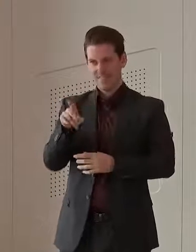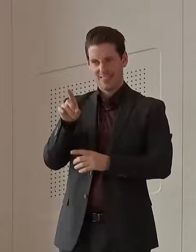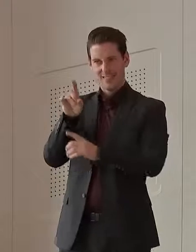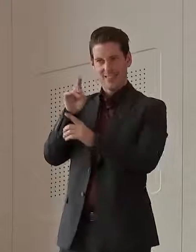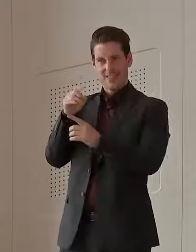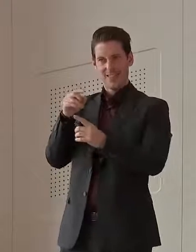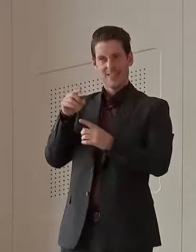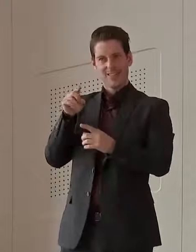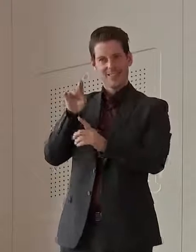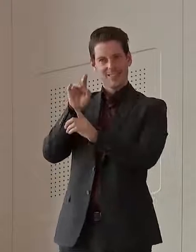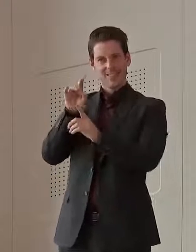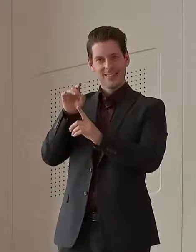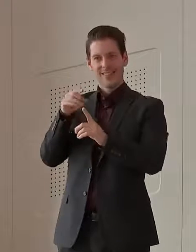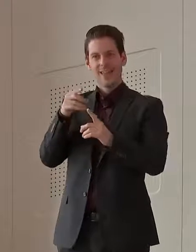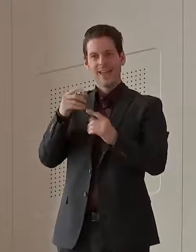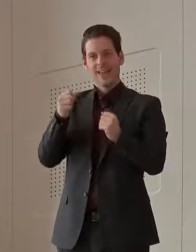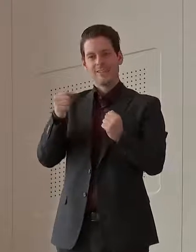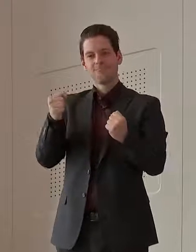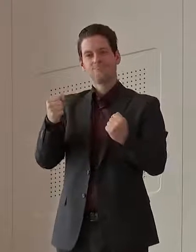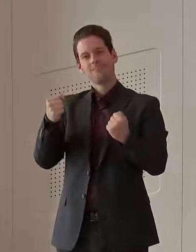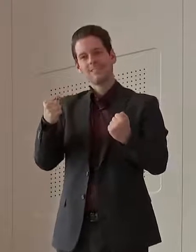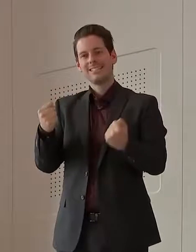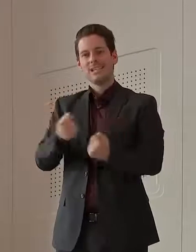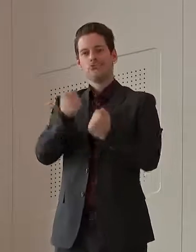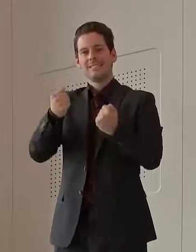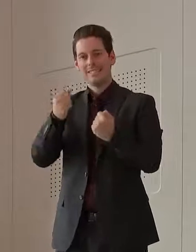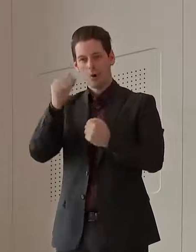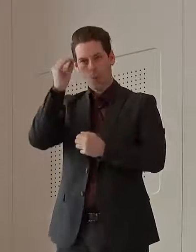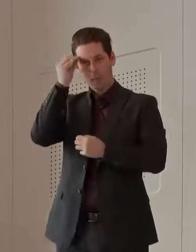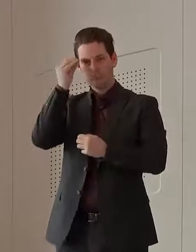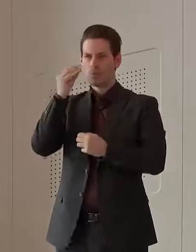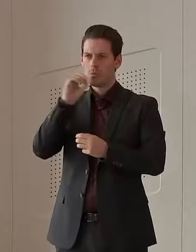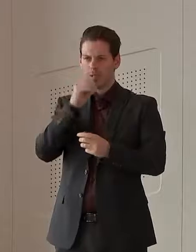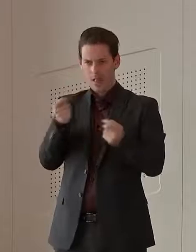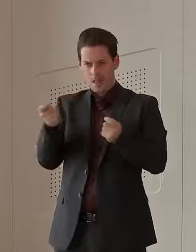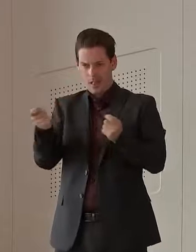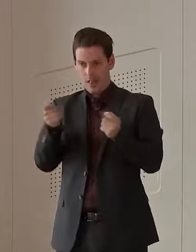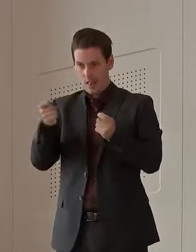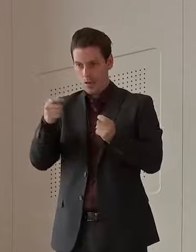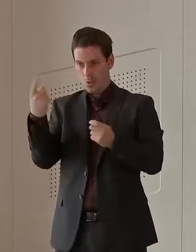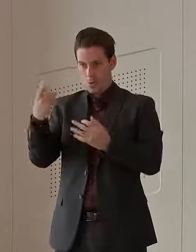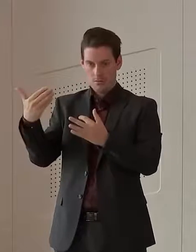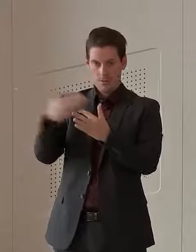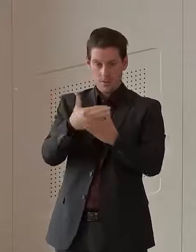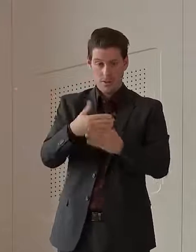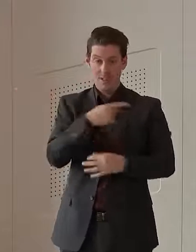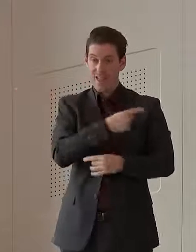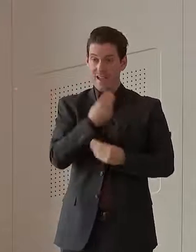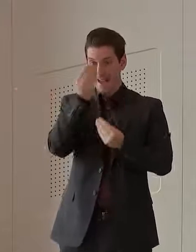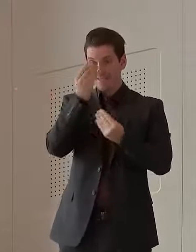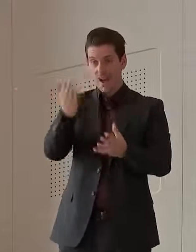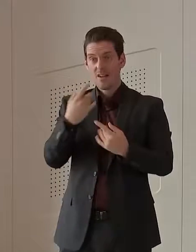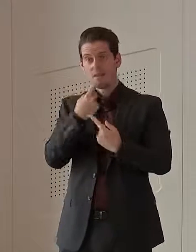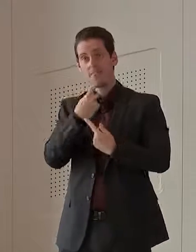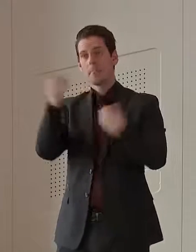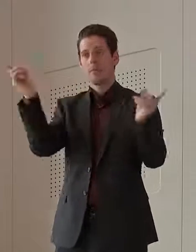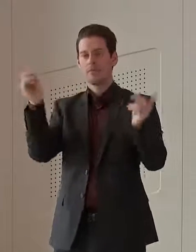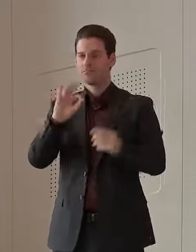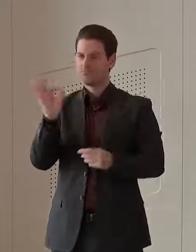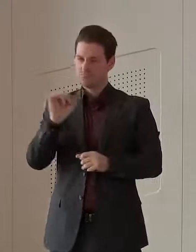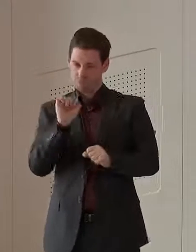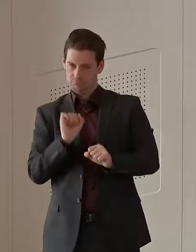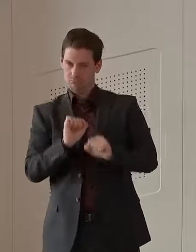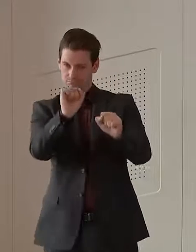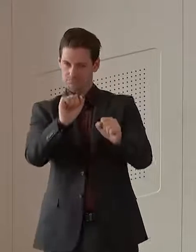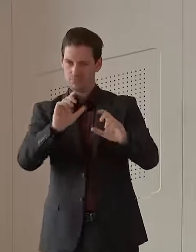advice. The integrity commissioner continues to provide that advice to people. Do you think that advice should be made public? No, because the integrity commissioner